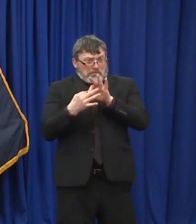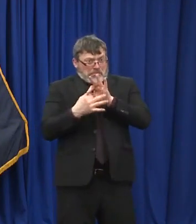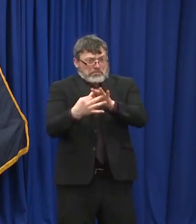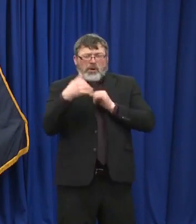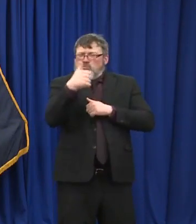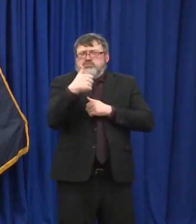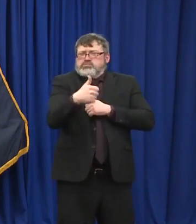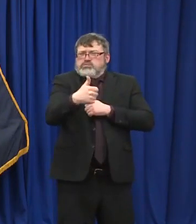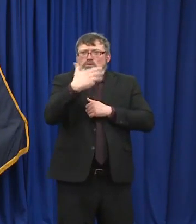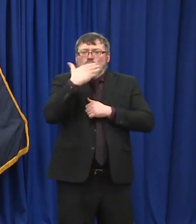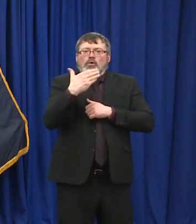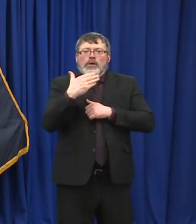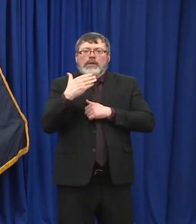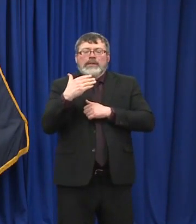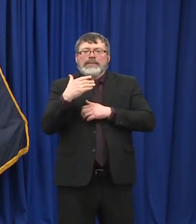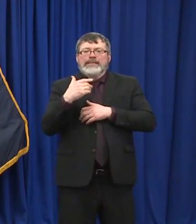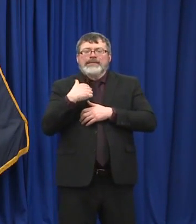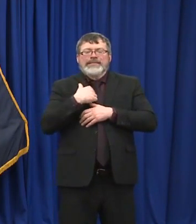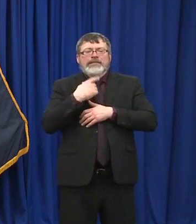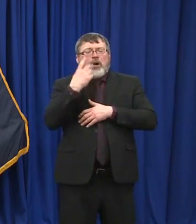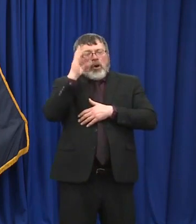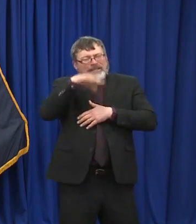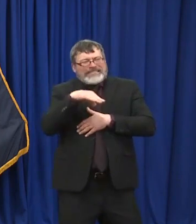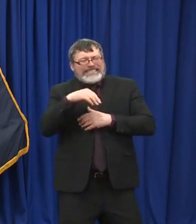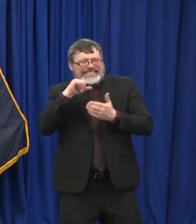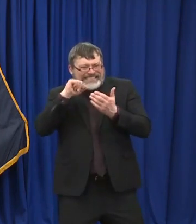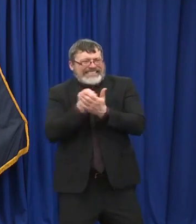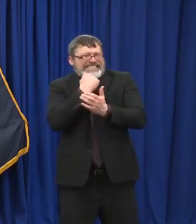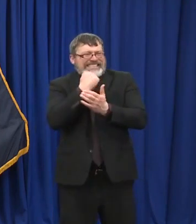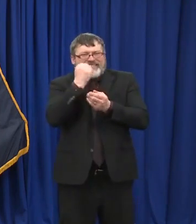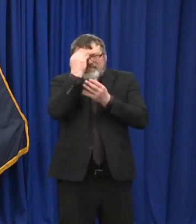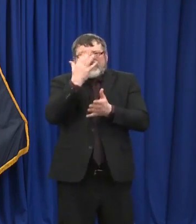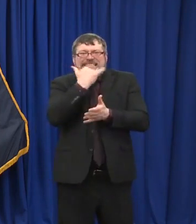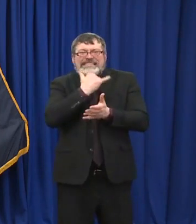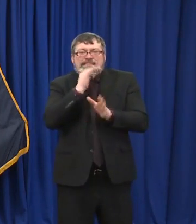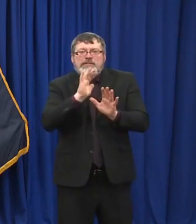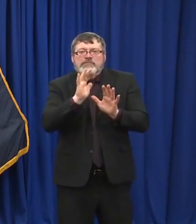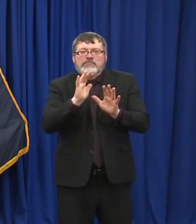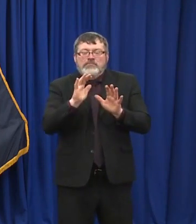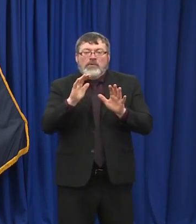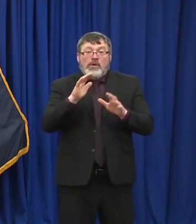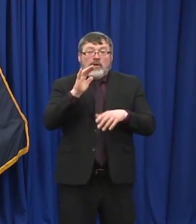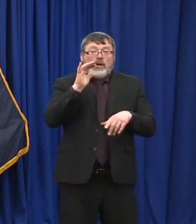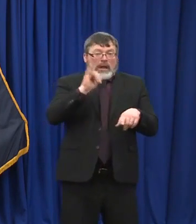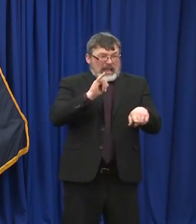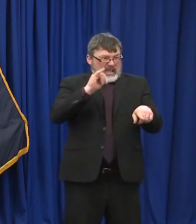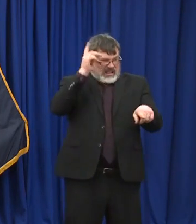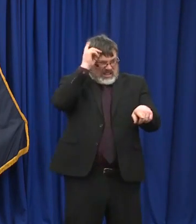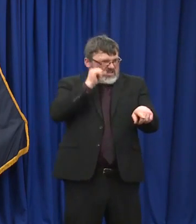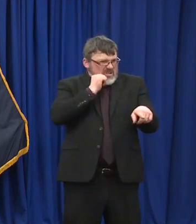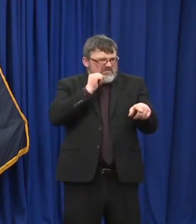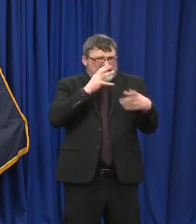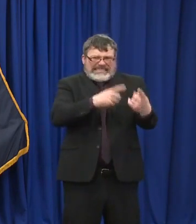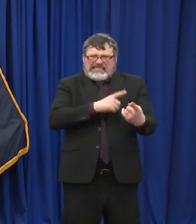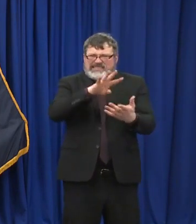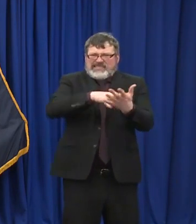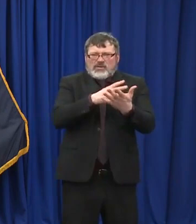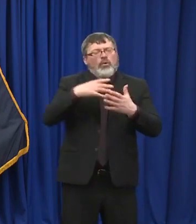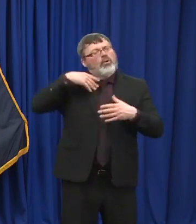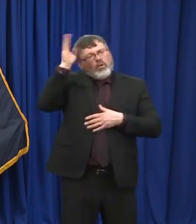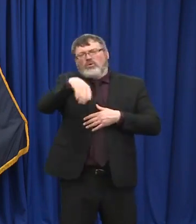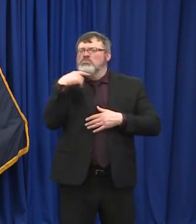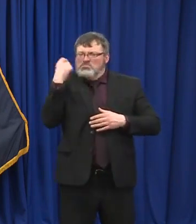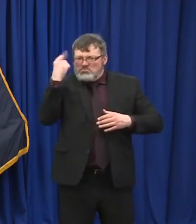frustration of not just that population, but any population in New Hampshire that has maybe had trouble scheduling, and we're happy to reach out to those folks, work with them not just as an